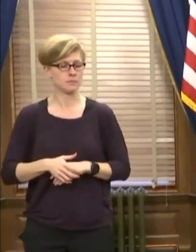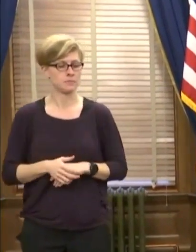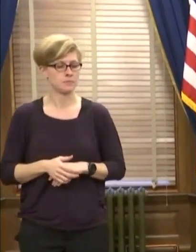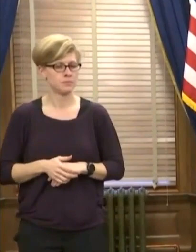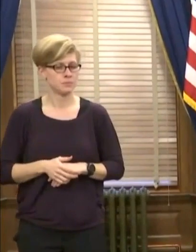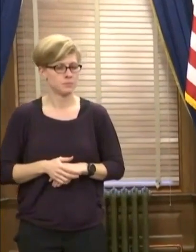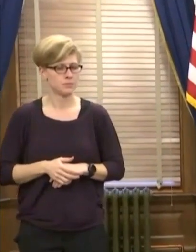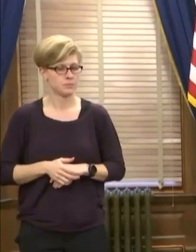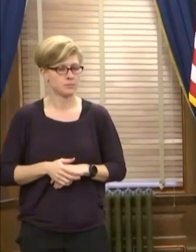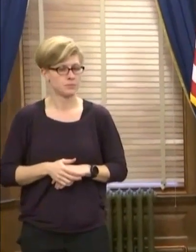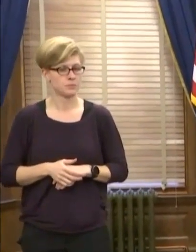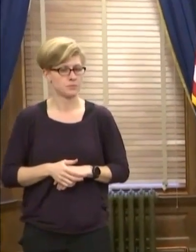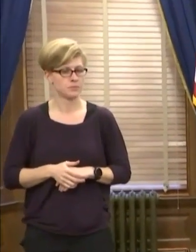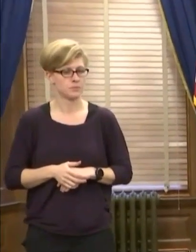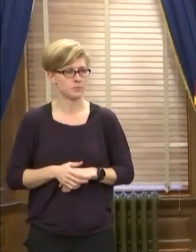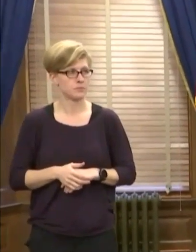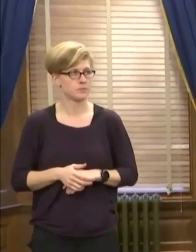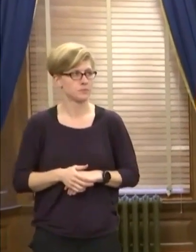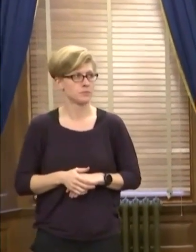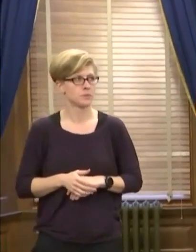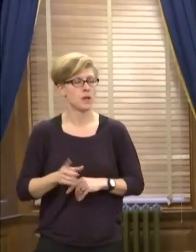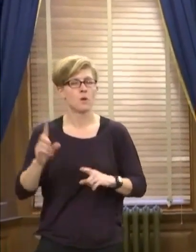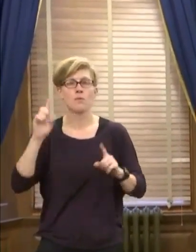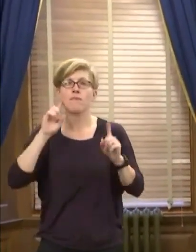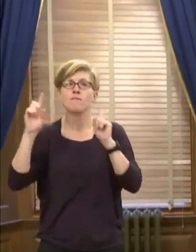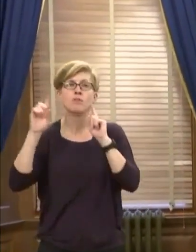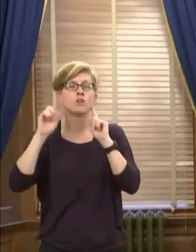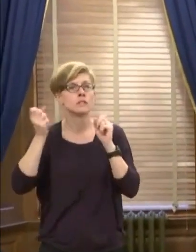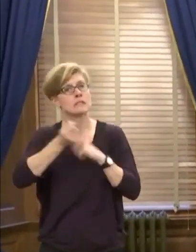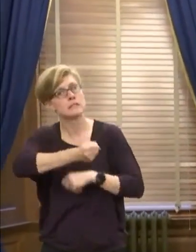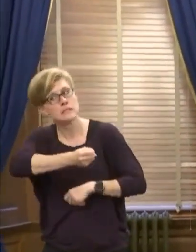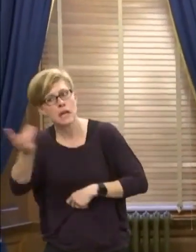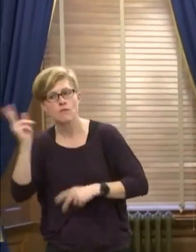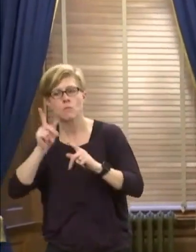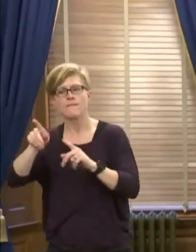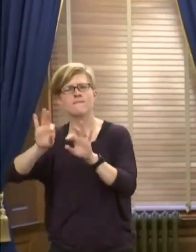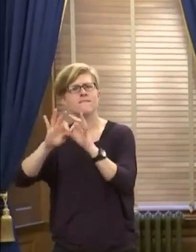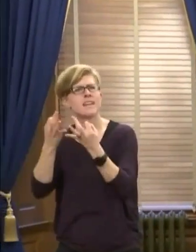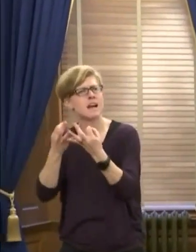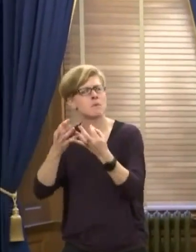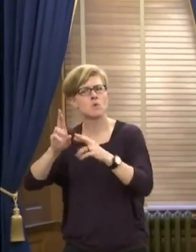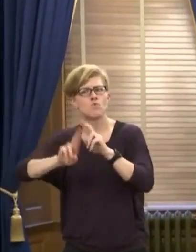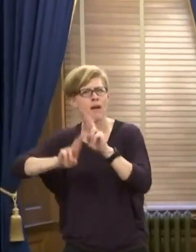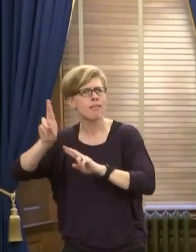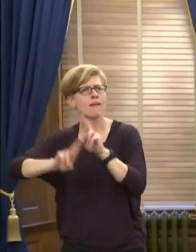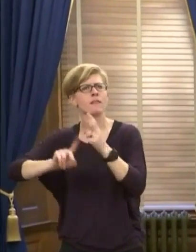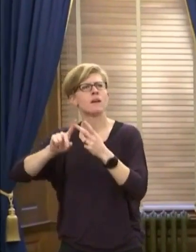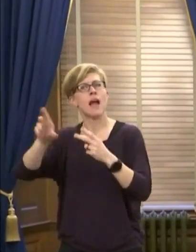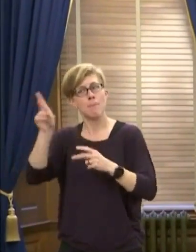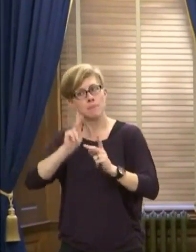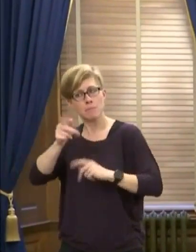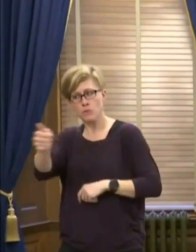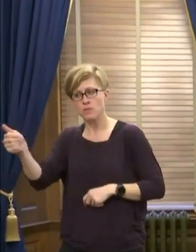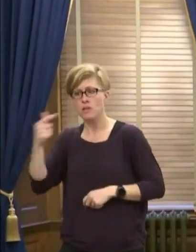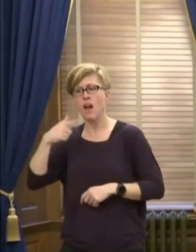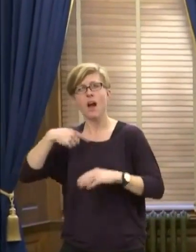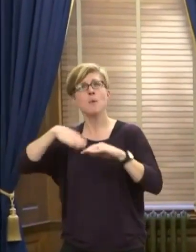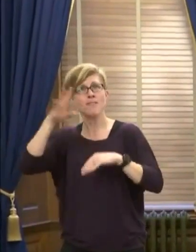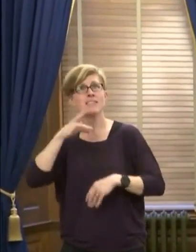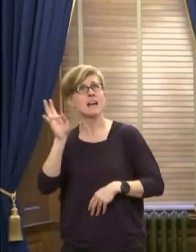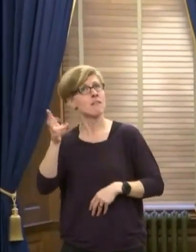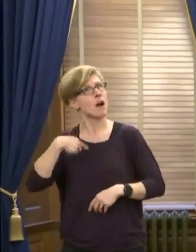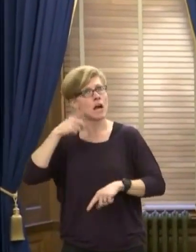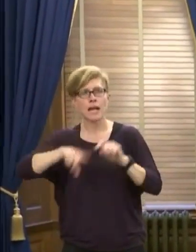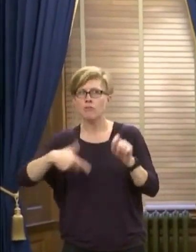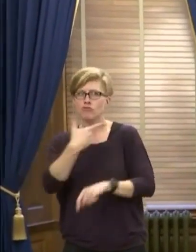A lot of, we've heard from dozens and dozens of their loved ones and themselves saying that they can't secure vaccine appointments. Yesterday on the